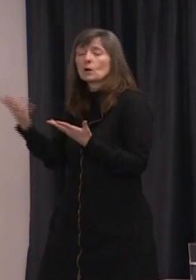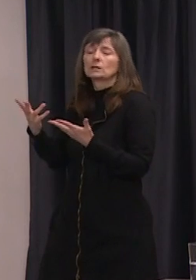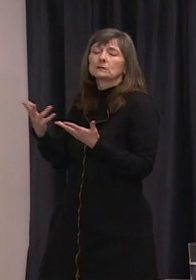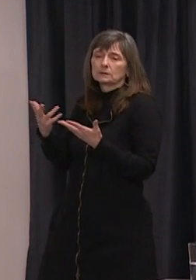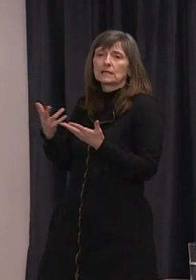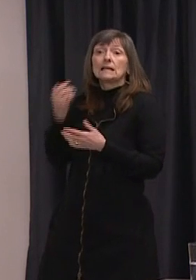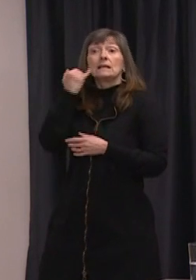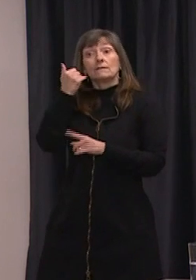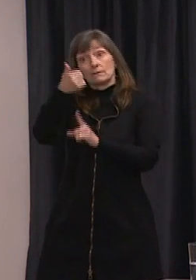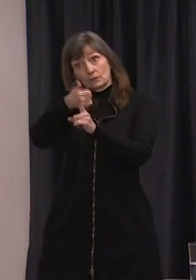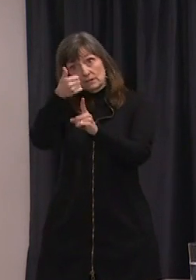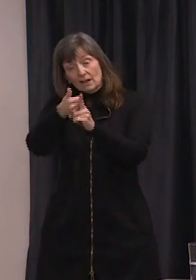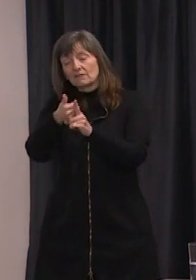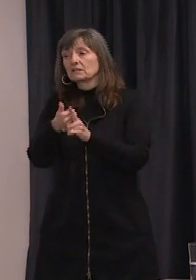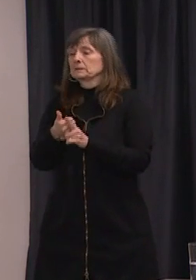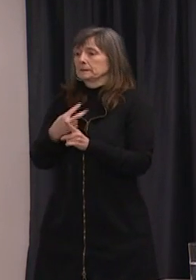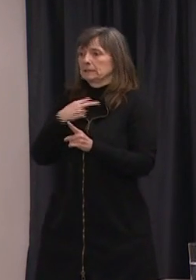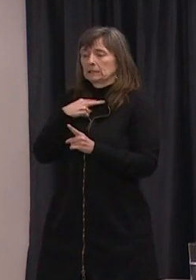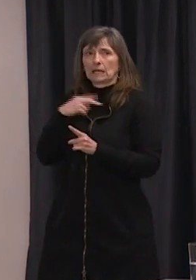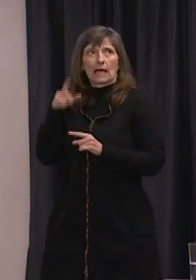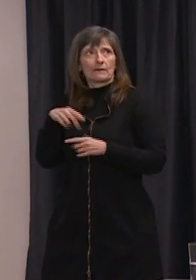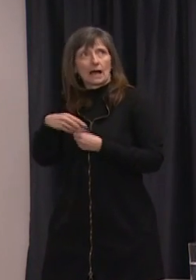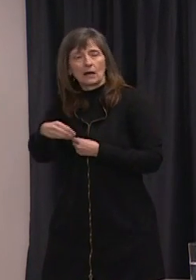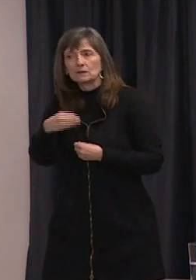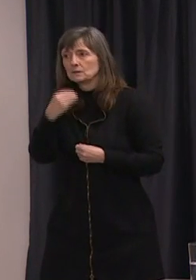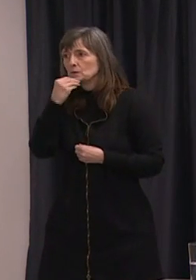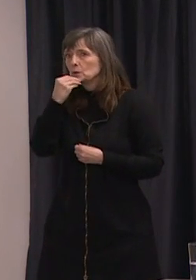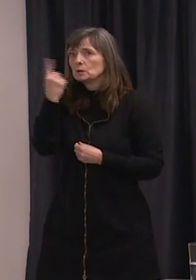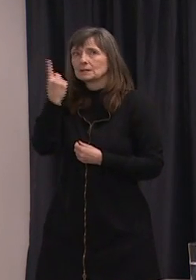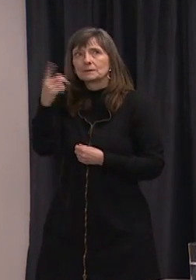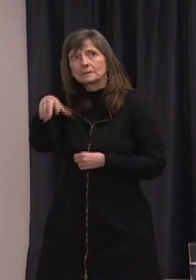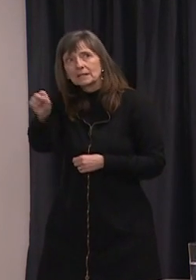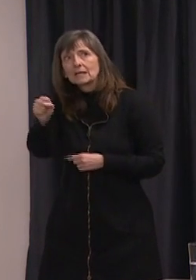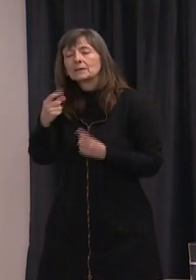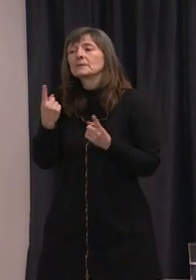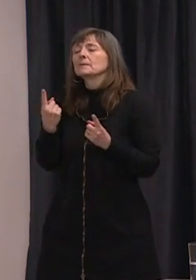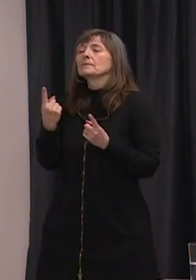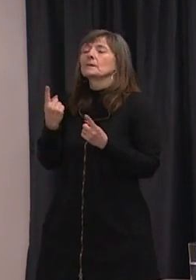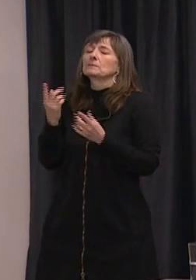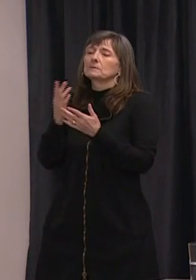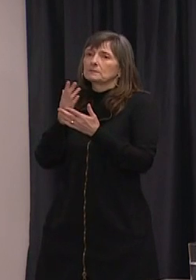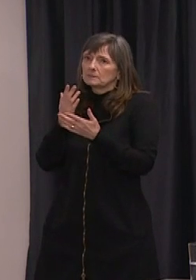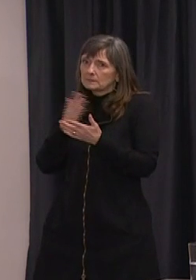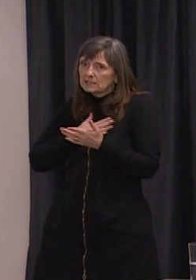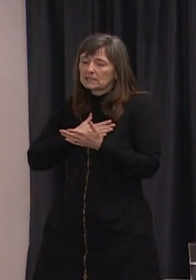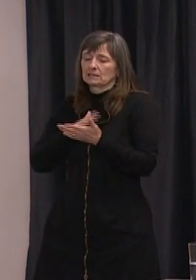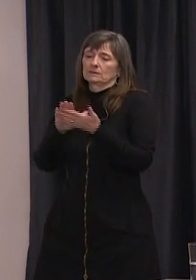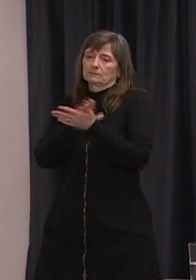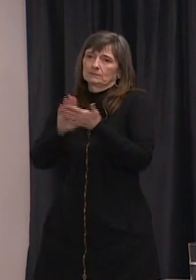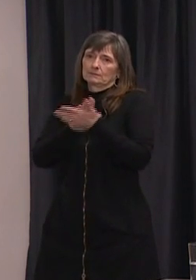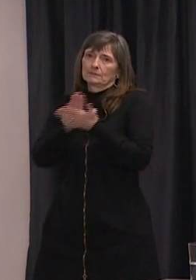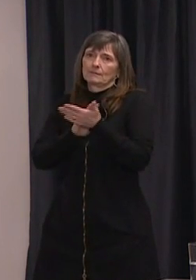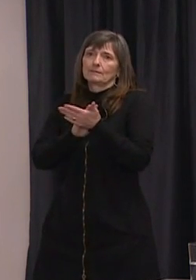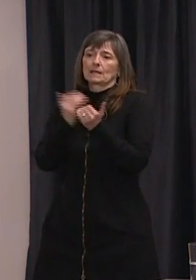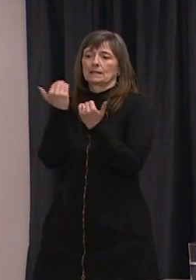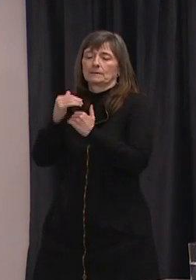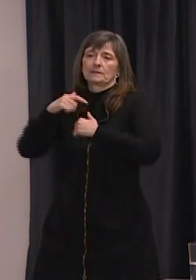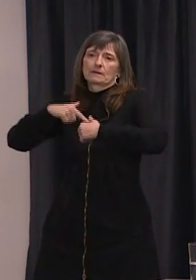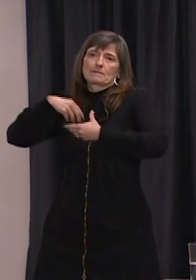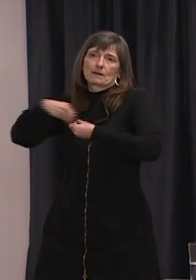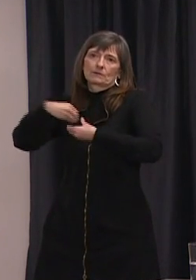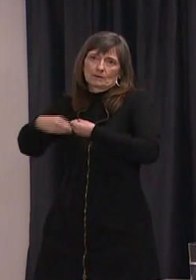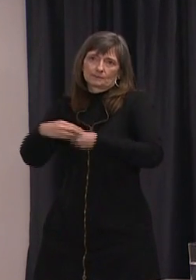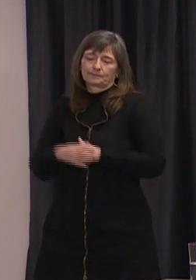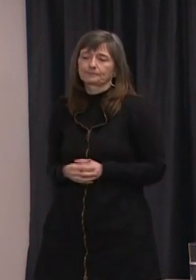and have to go out in public, please wash your hands frequently, avoid crowds and limit time outside the home. We